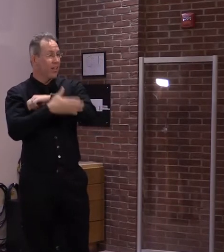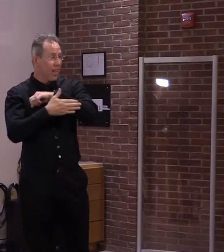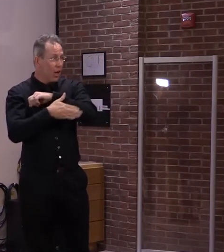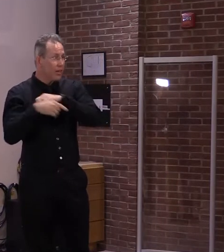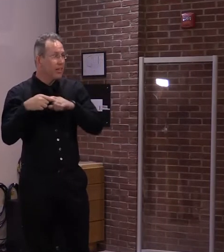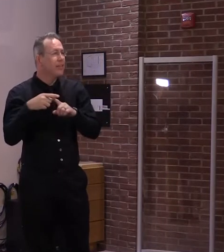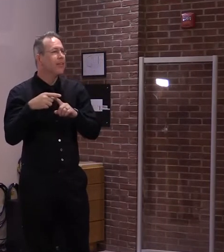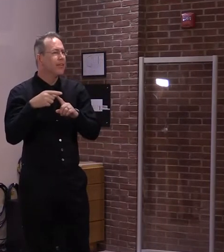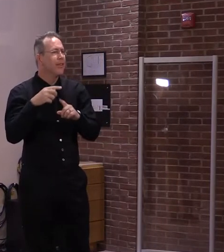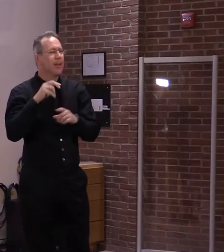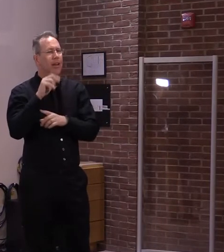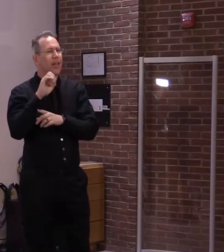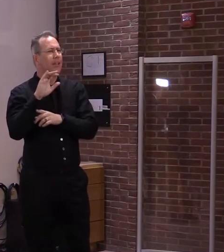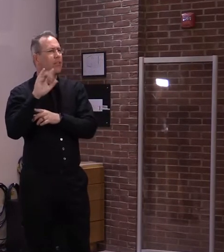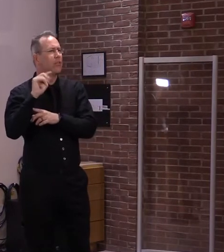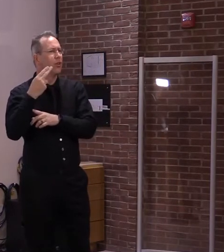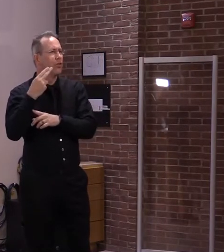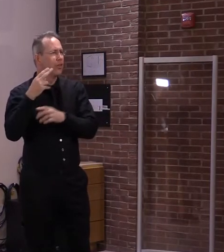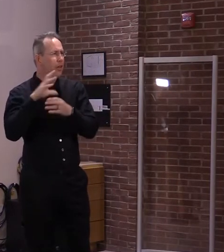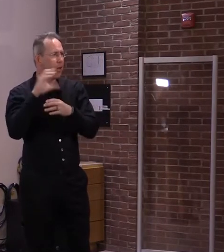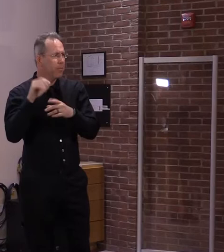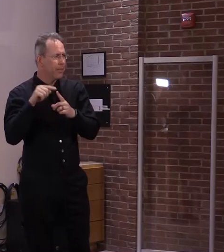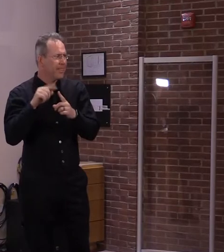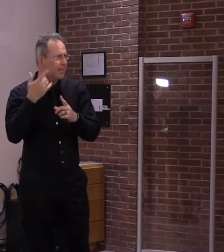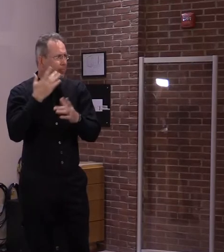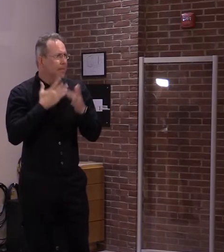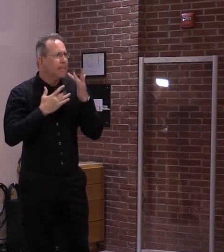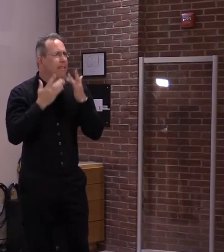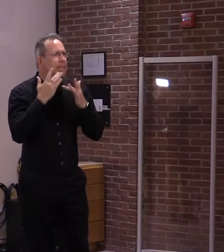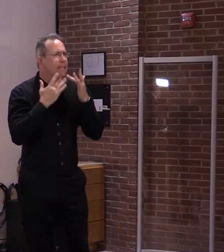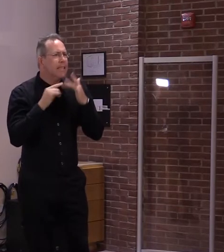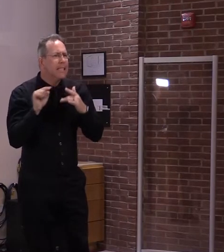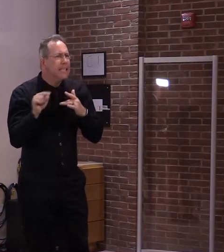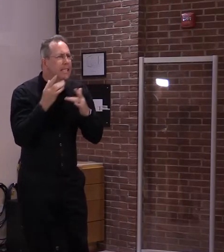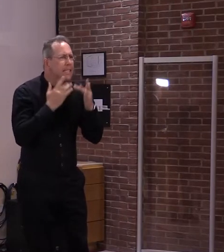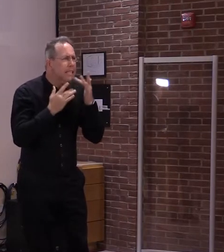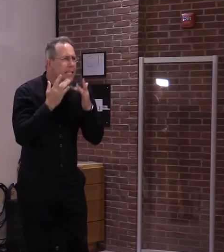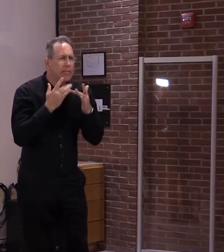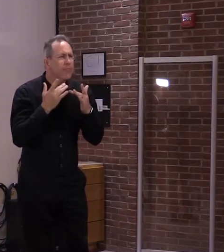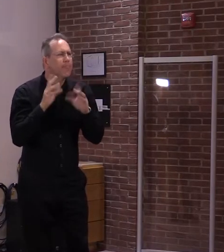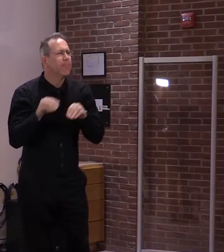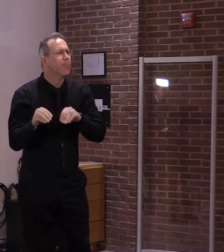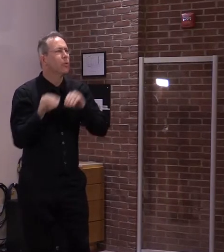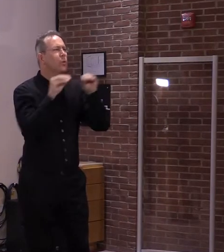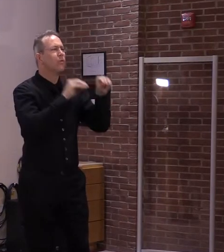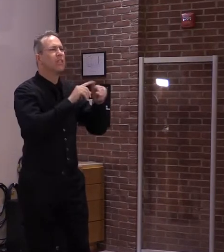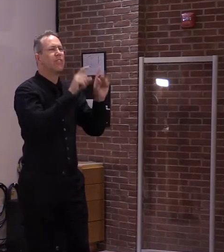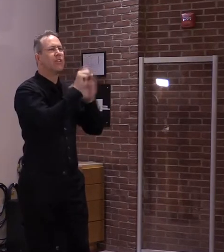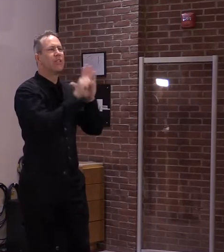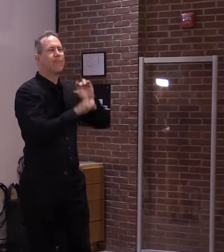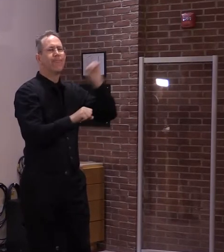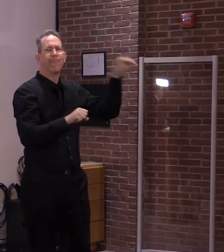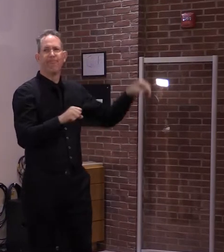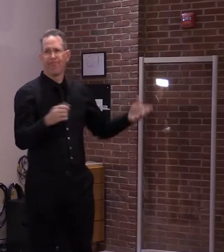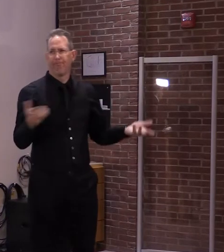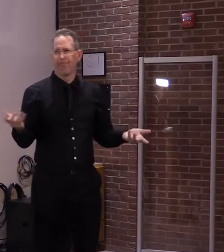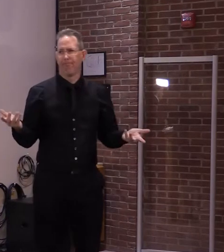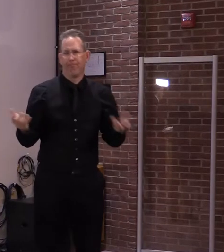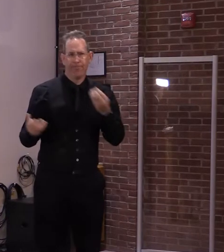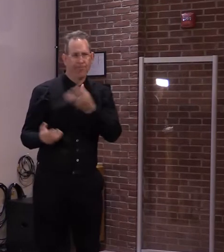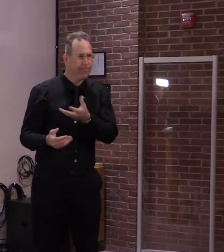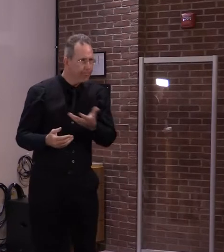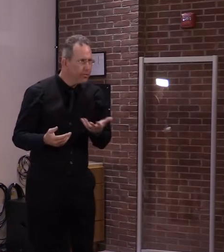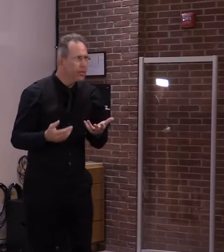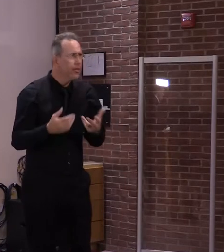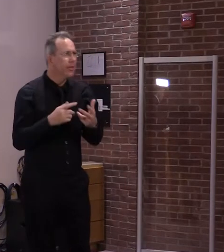they may be facing irreparable damage because the work search has